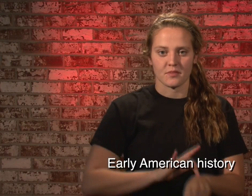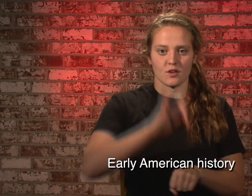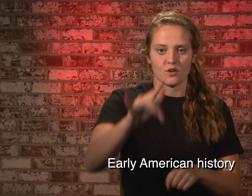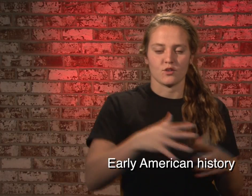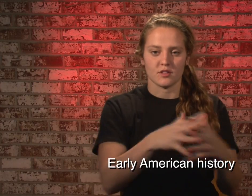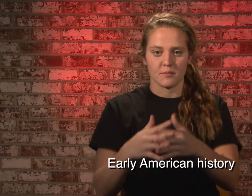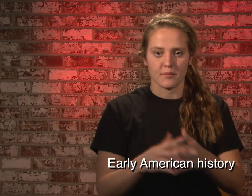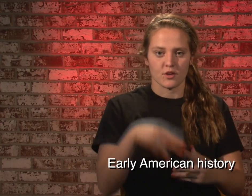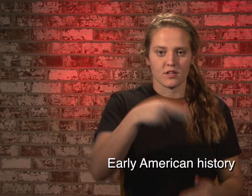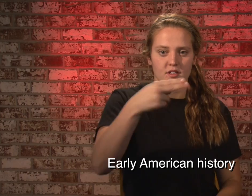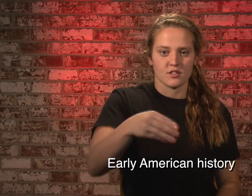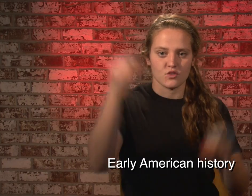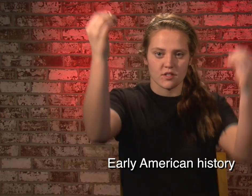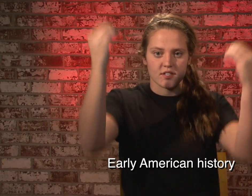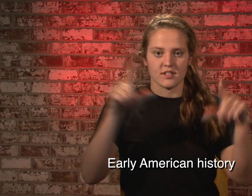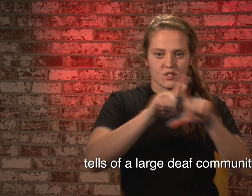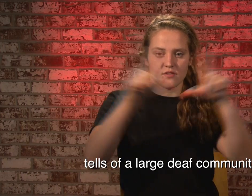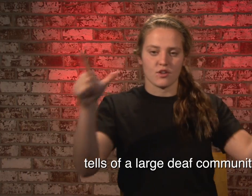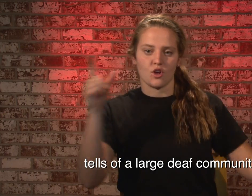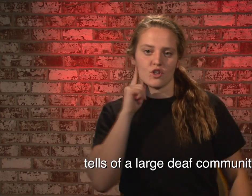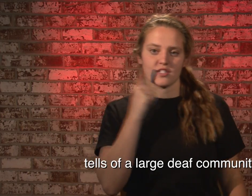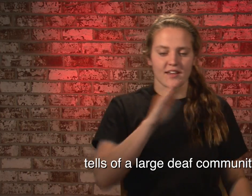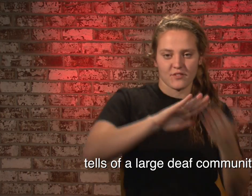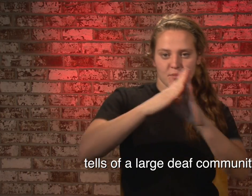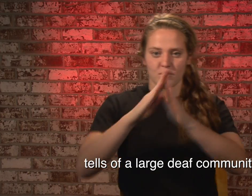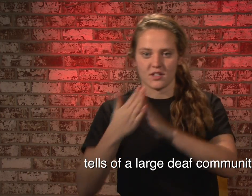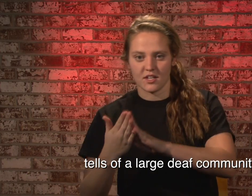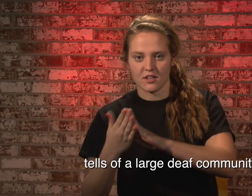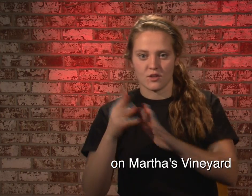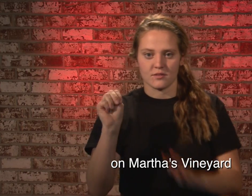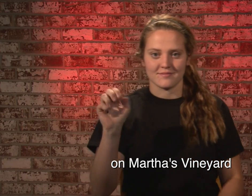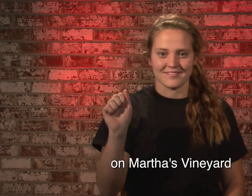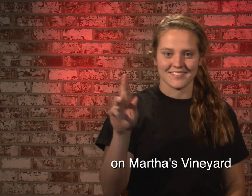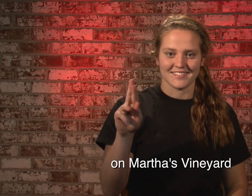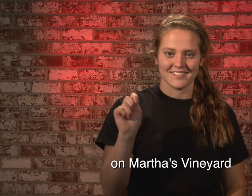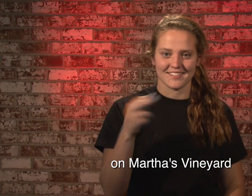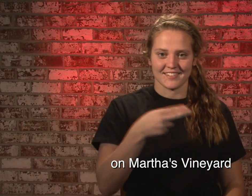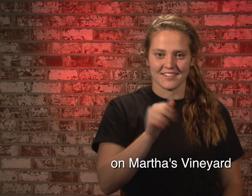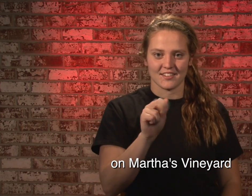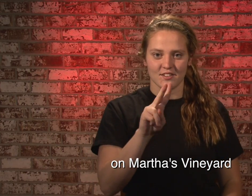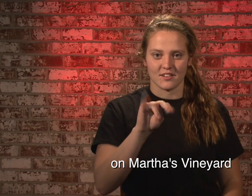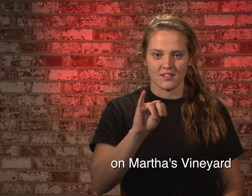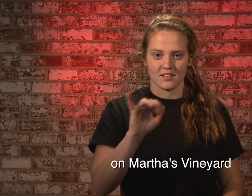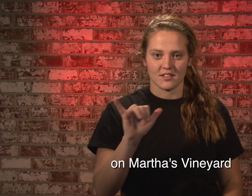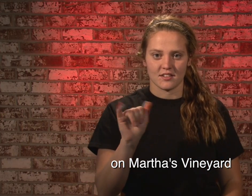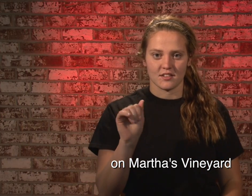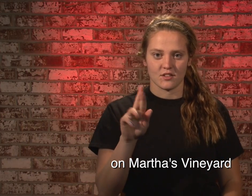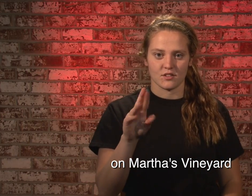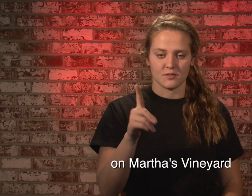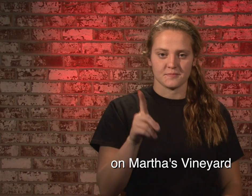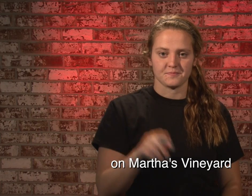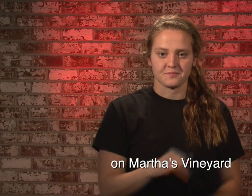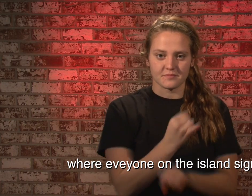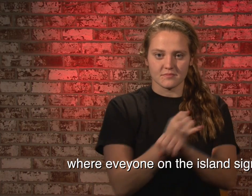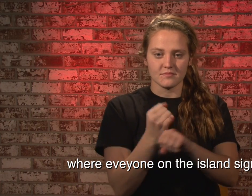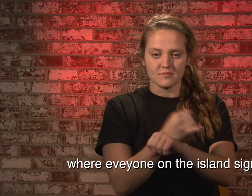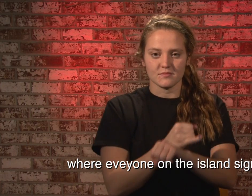Early American history tells of a large deaf community on Martha's Vineyard, where everyone